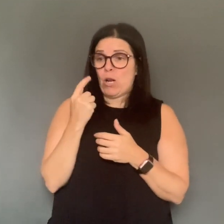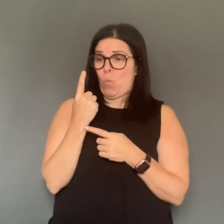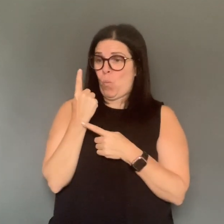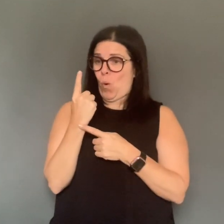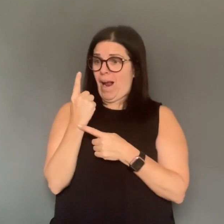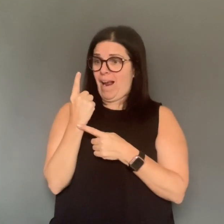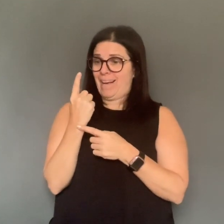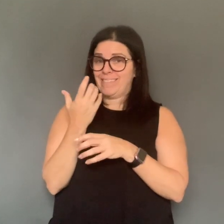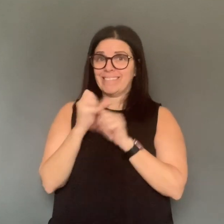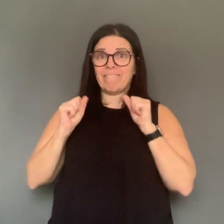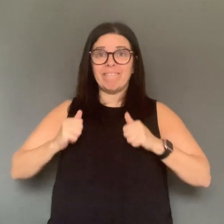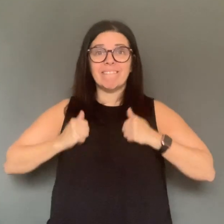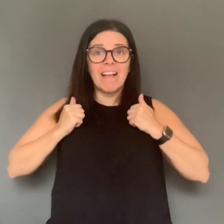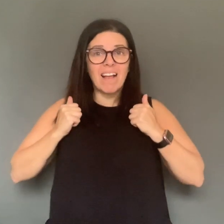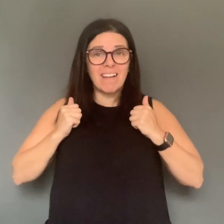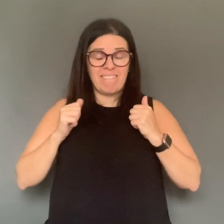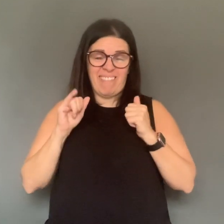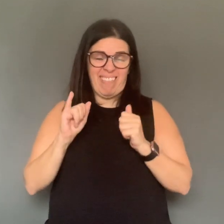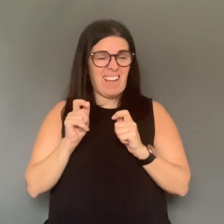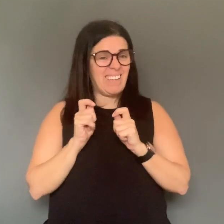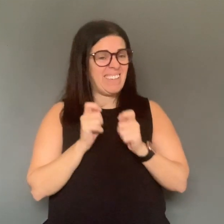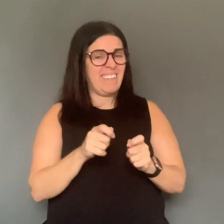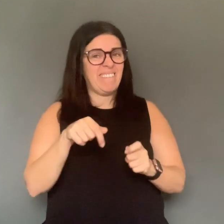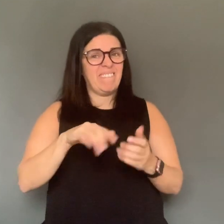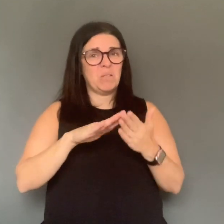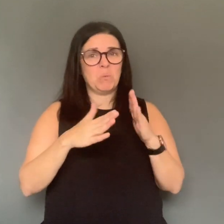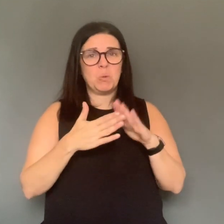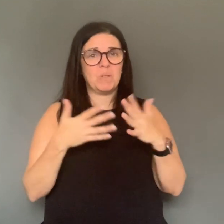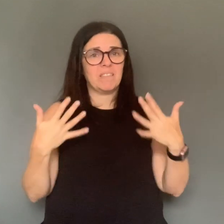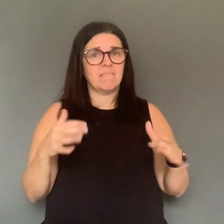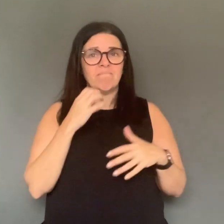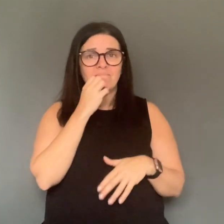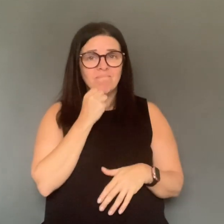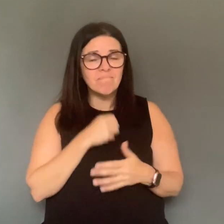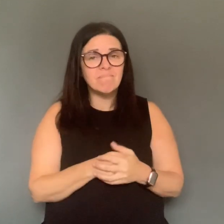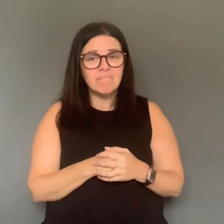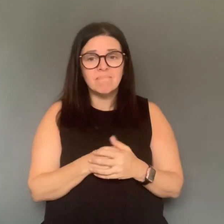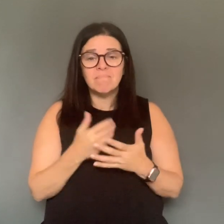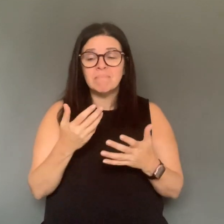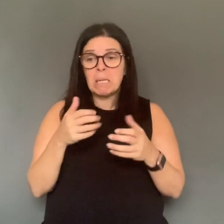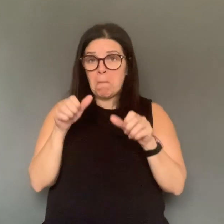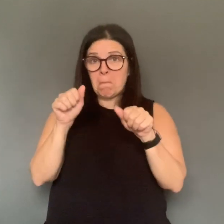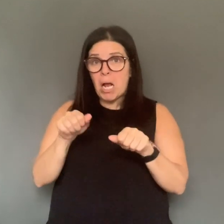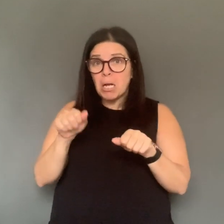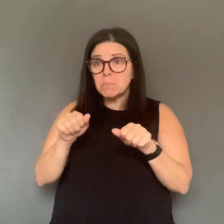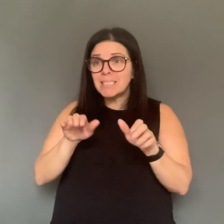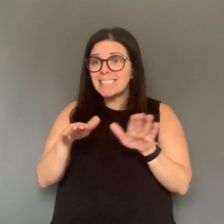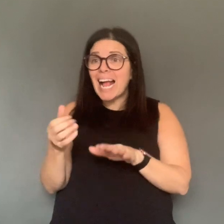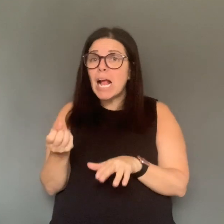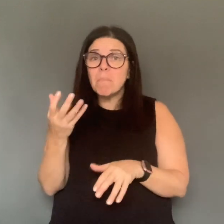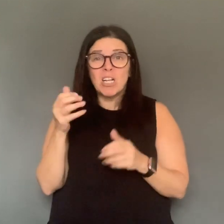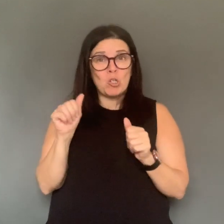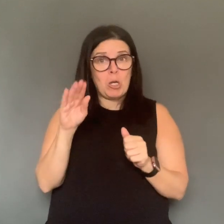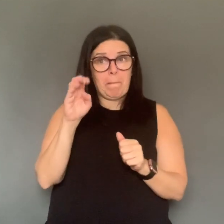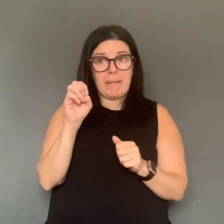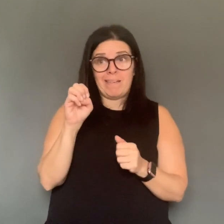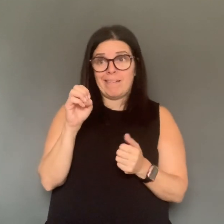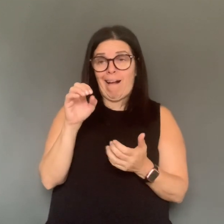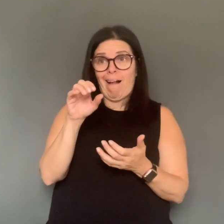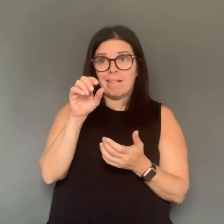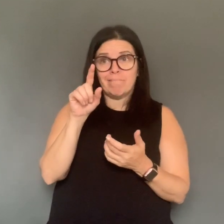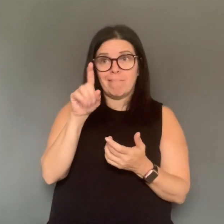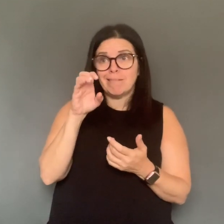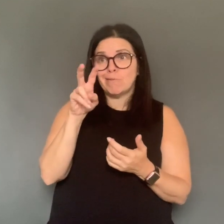that is projected based on the various modeling in a couple of days working with our epidemiologists. But the idea again